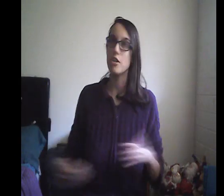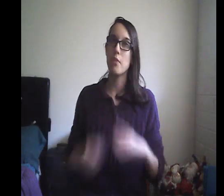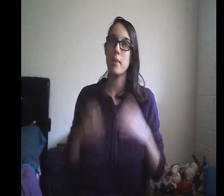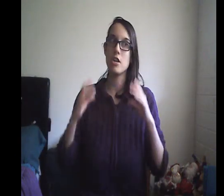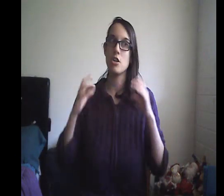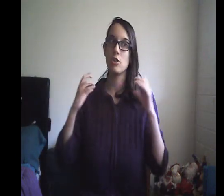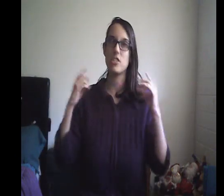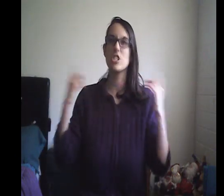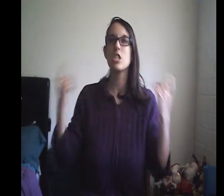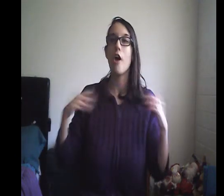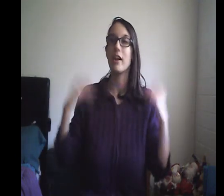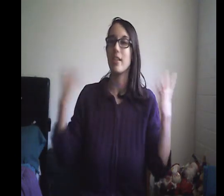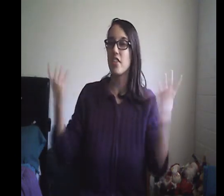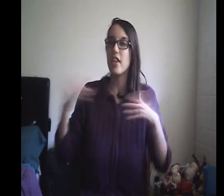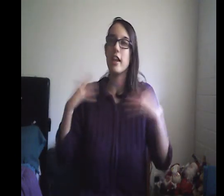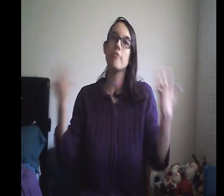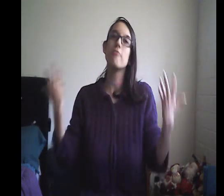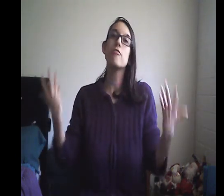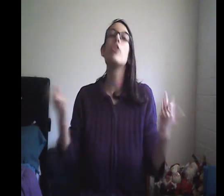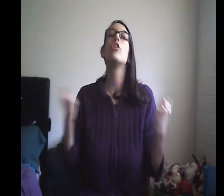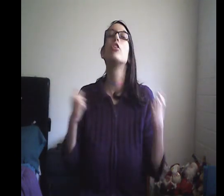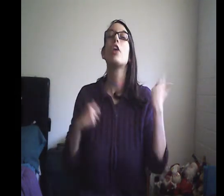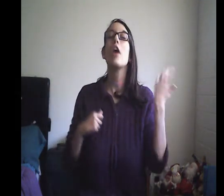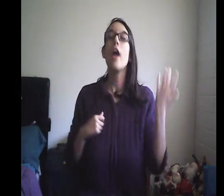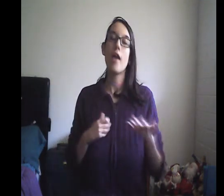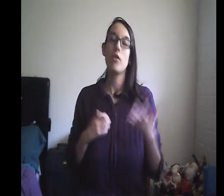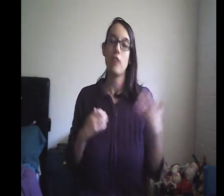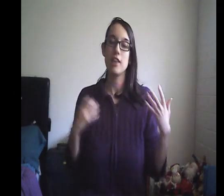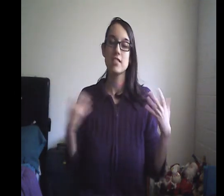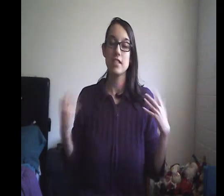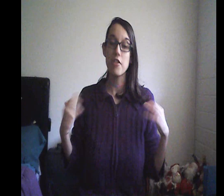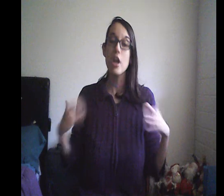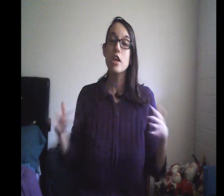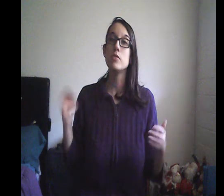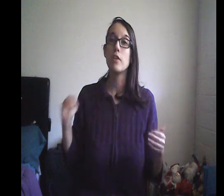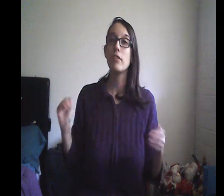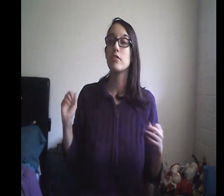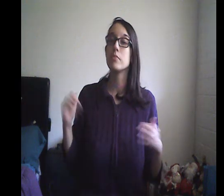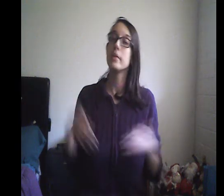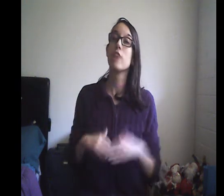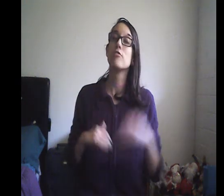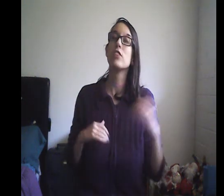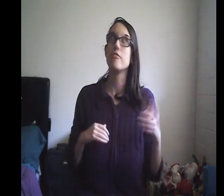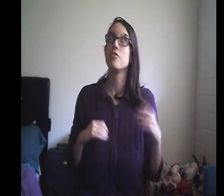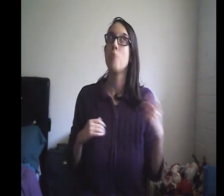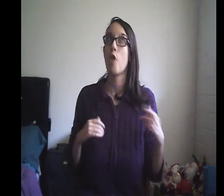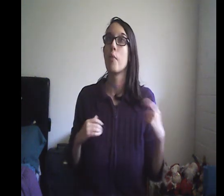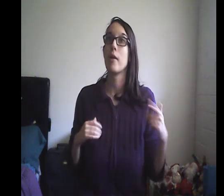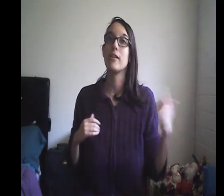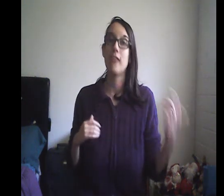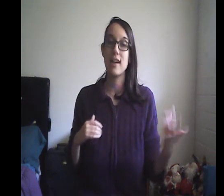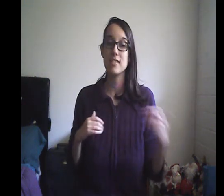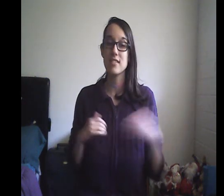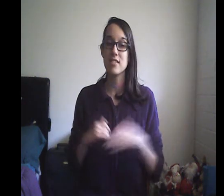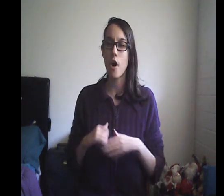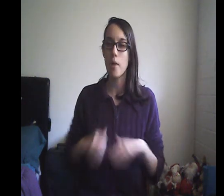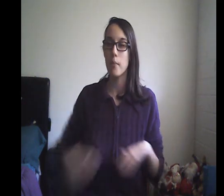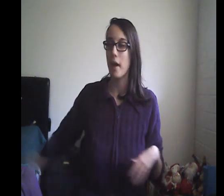your lashes long and thick and full and all that stuff you definitely have to be careful if you are wearing glasses um when i first